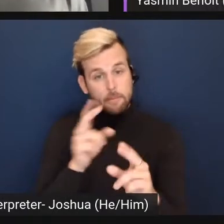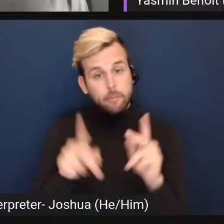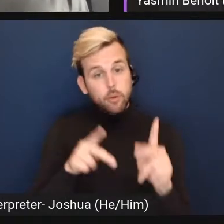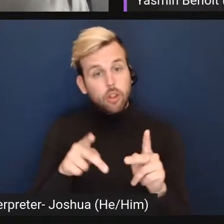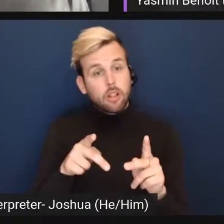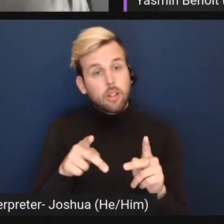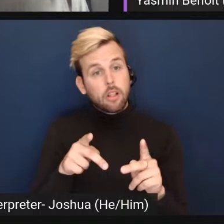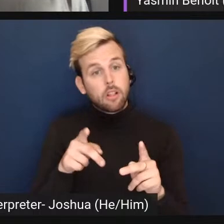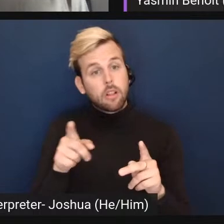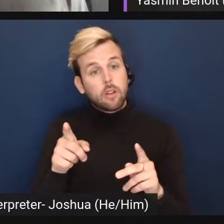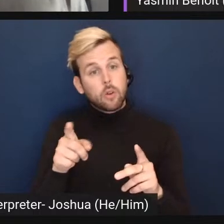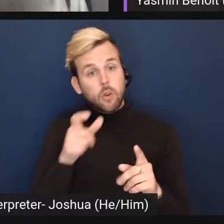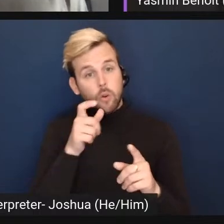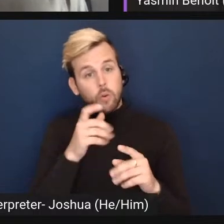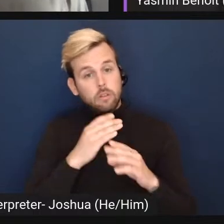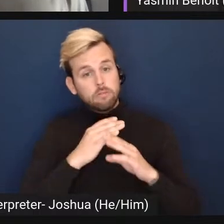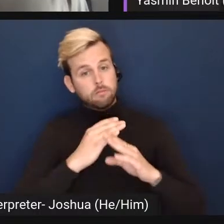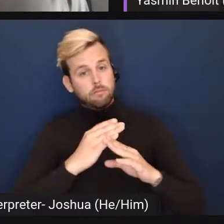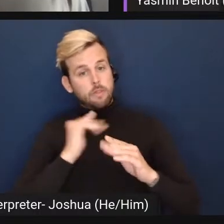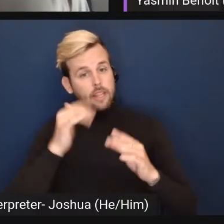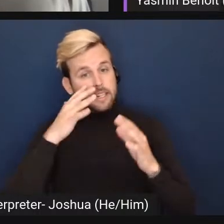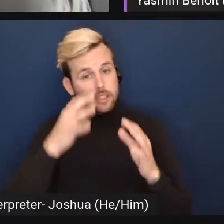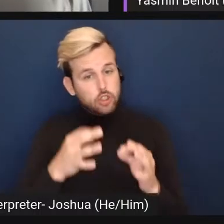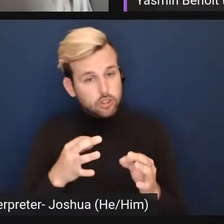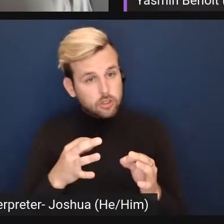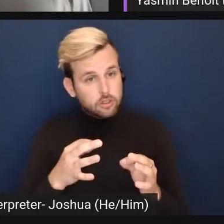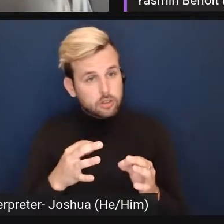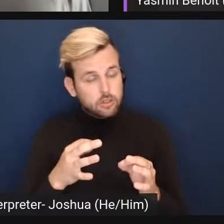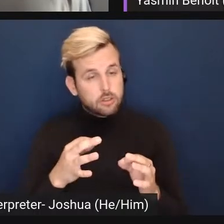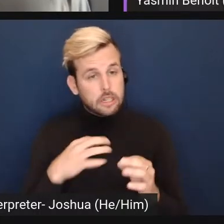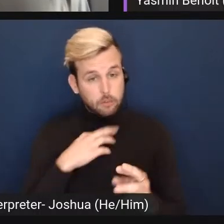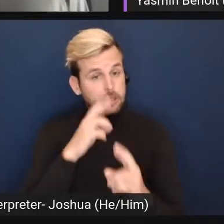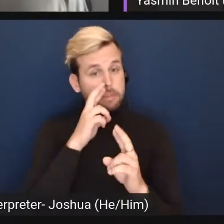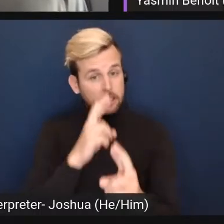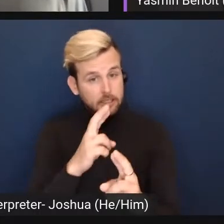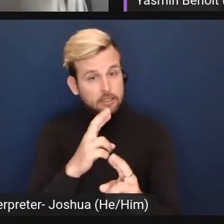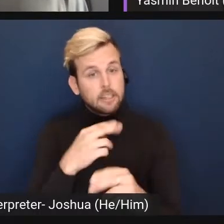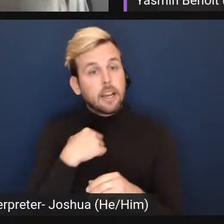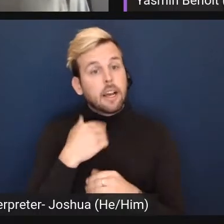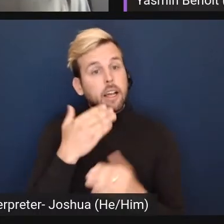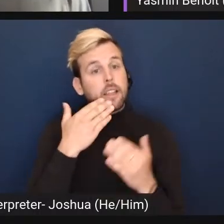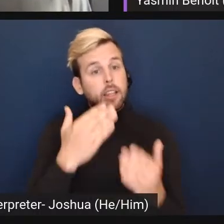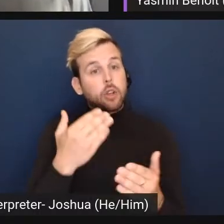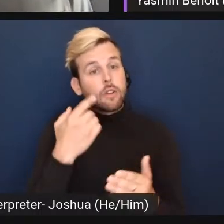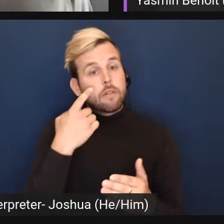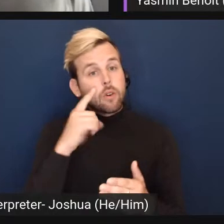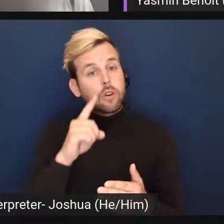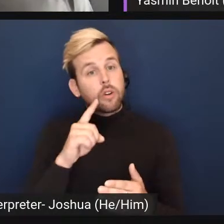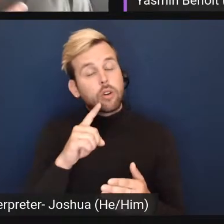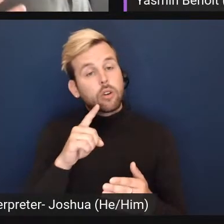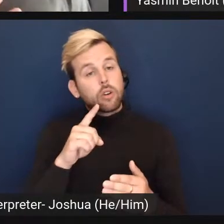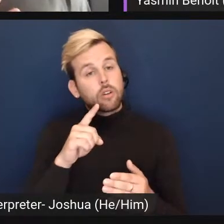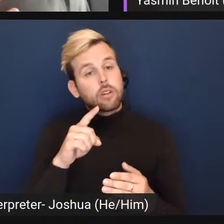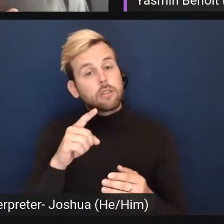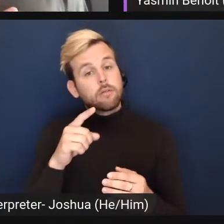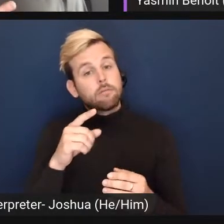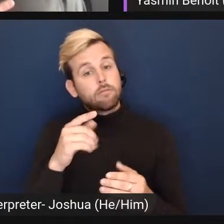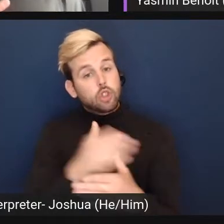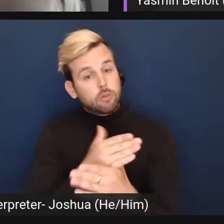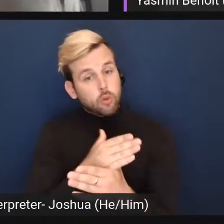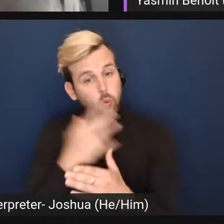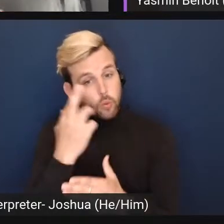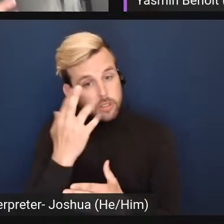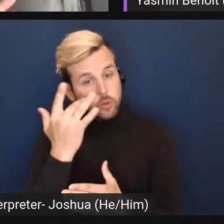pushing back against this decision, um, and I thank you for articulating the reasons why